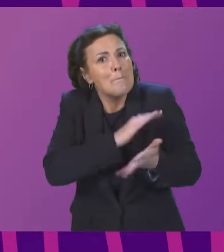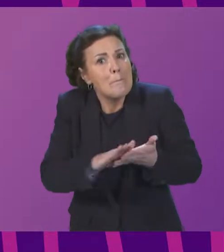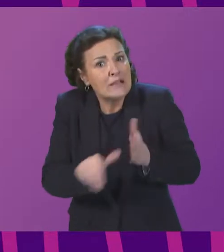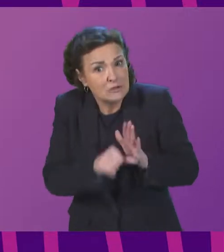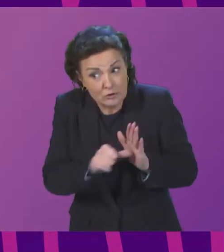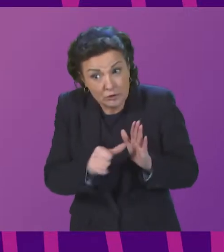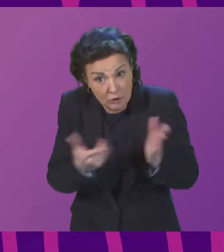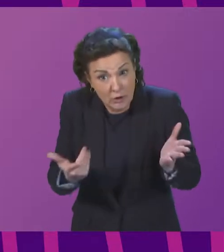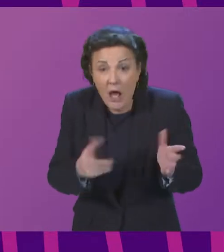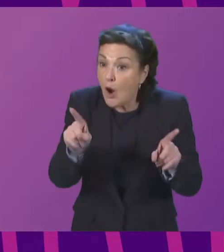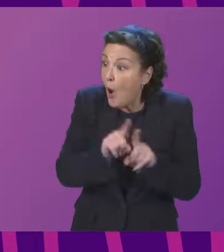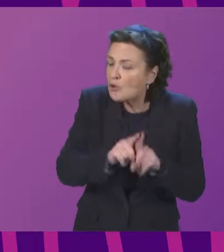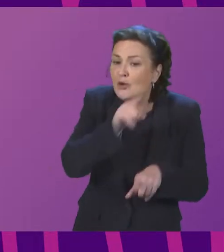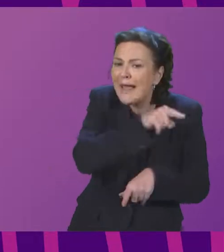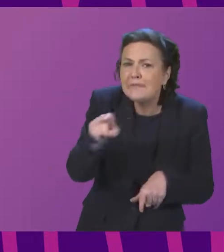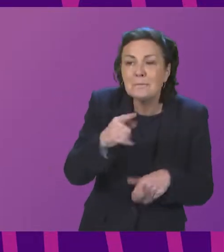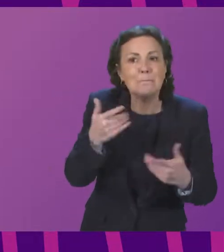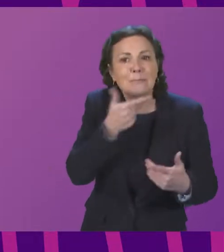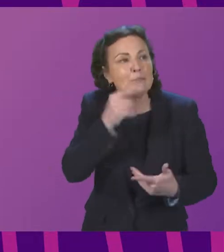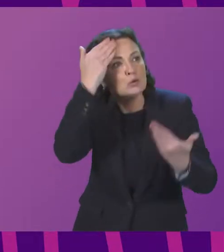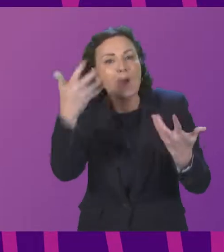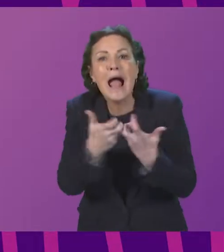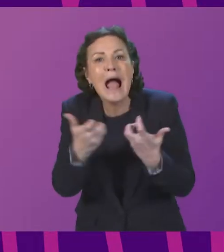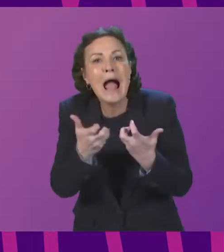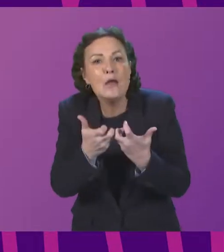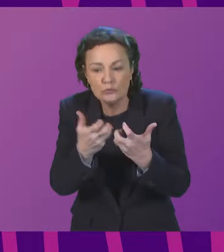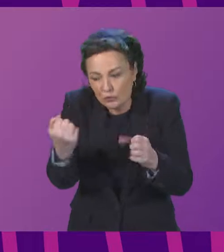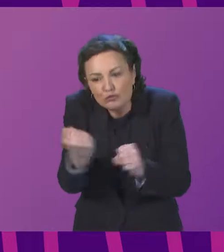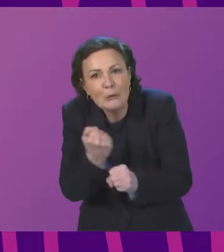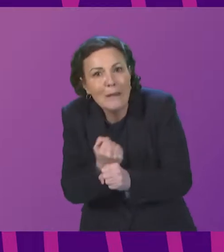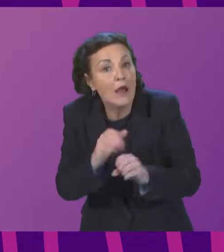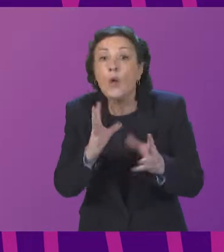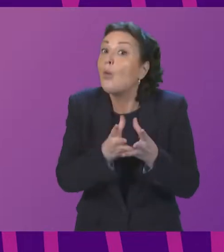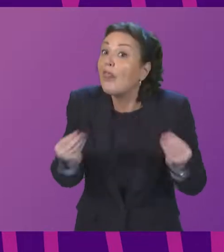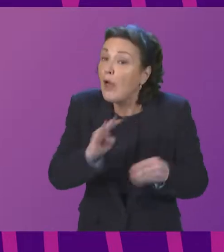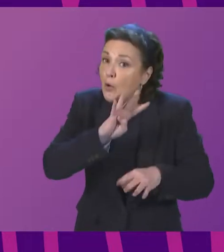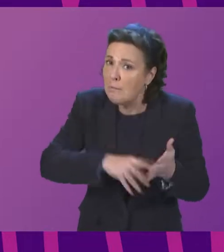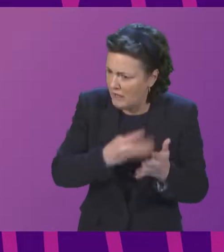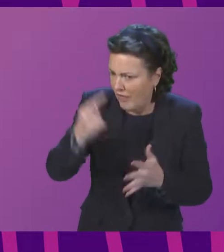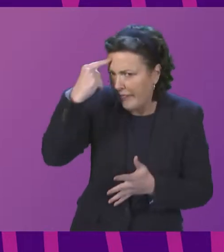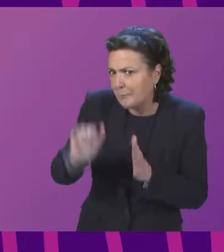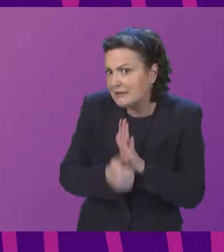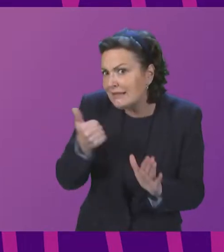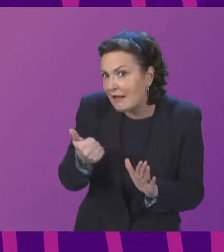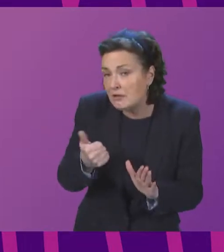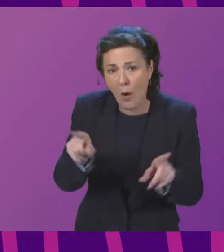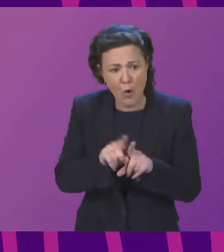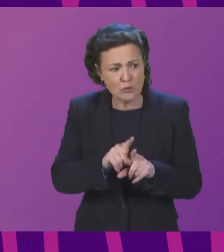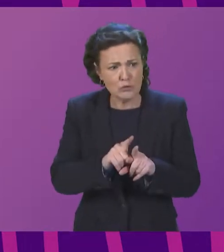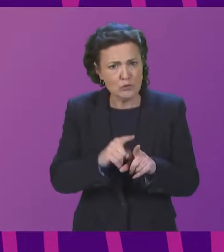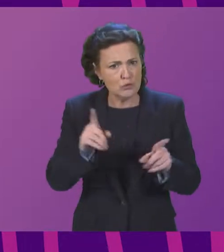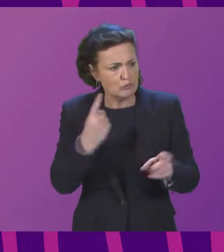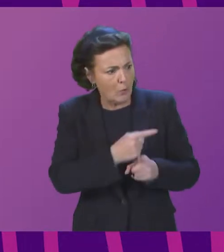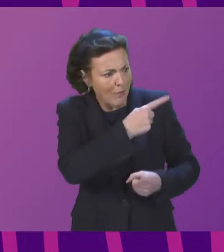how any skills gaps where they exist can be addressed, asking health boards to consider the development of local clinical groups and